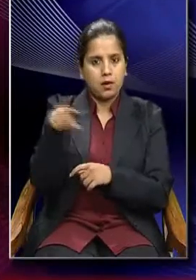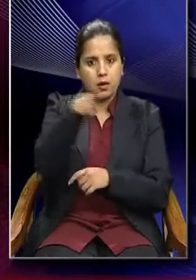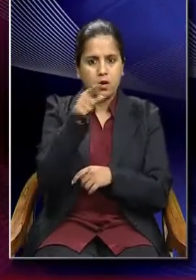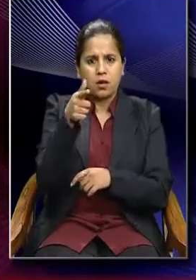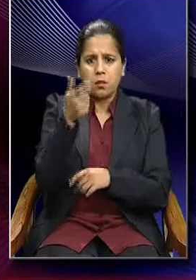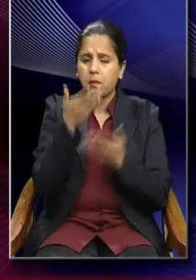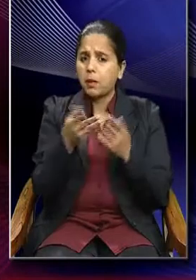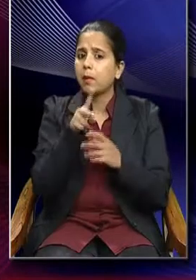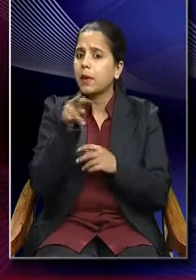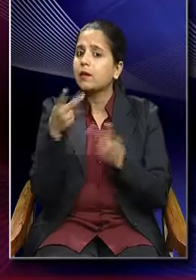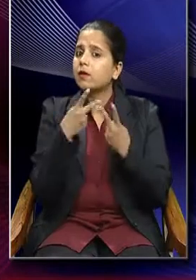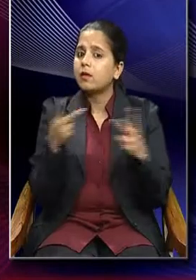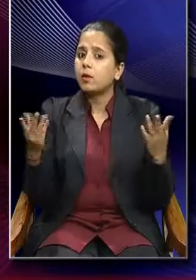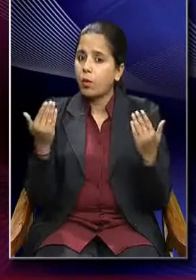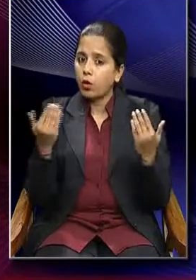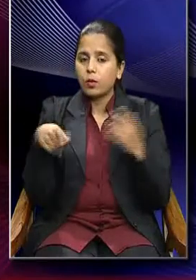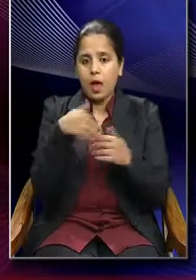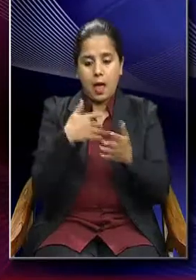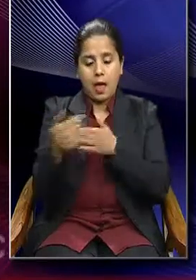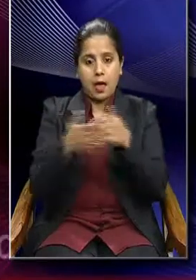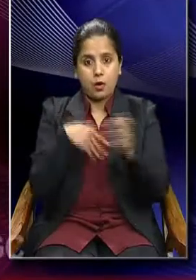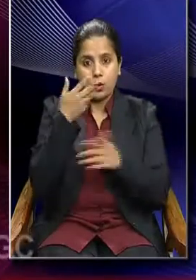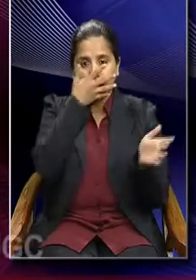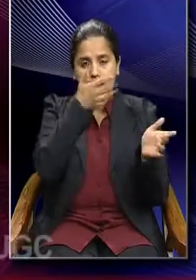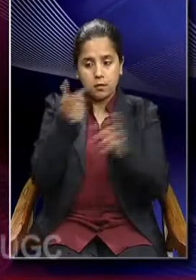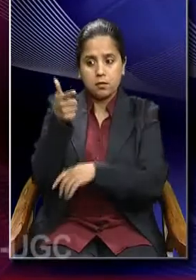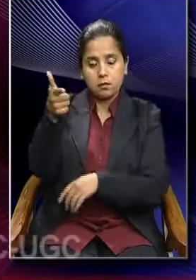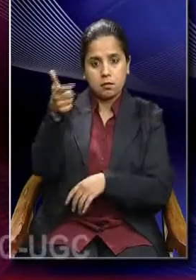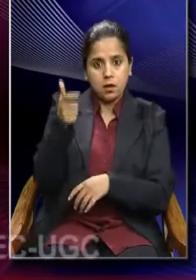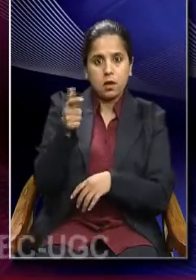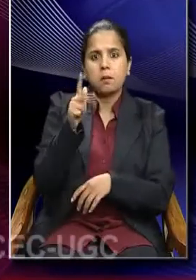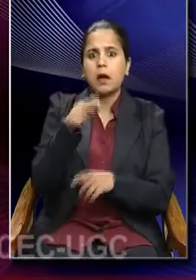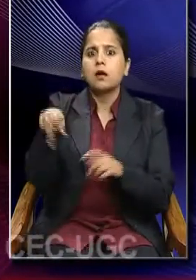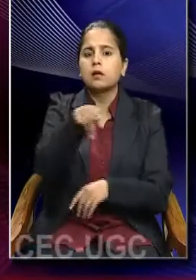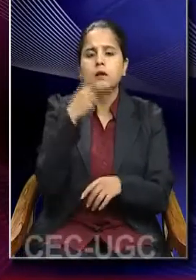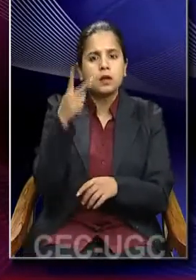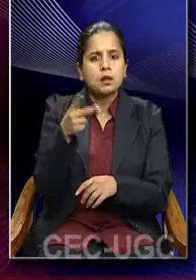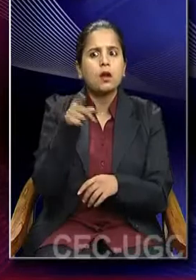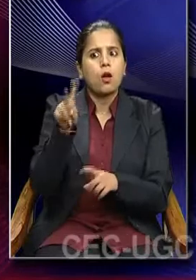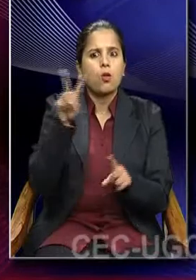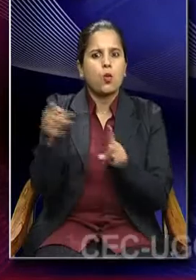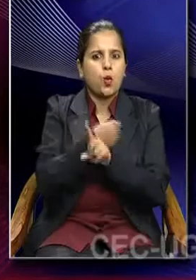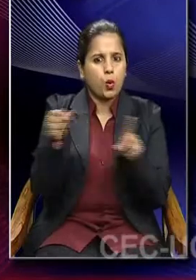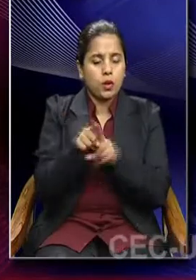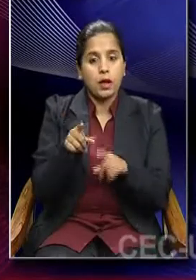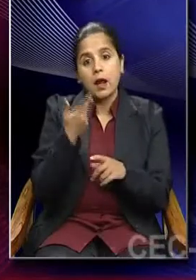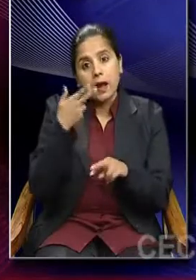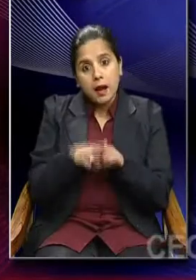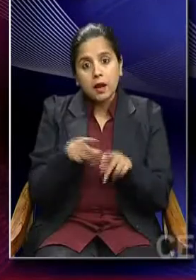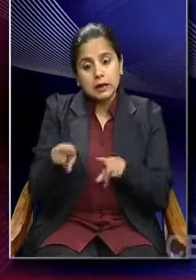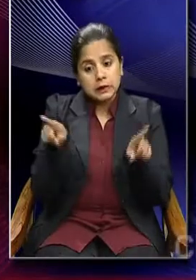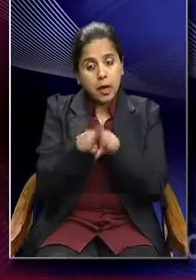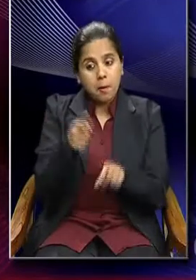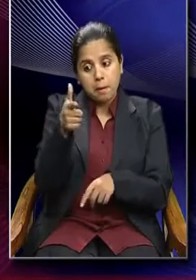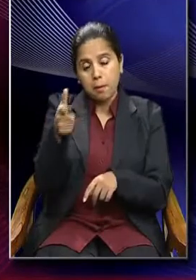different meaning. In the hand of the terrorist, it could be a symbol of violence whereas the same